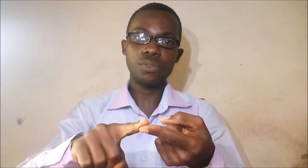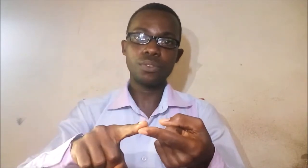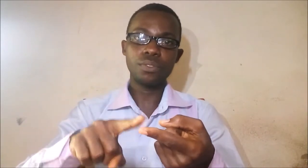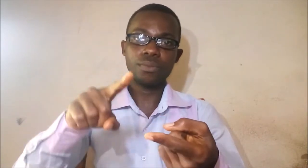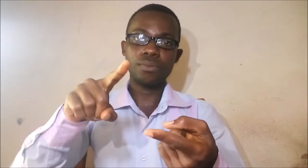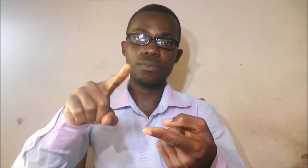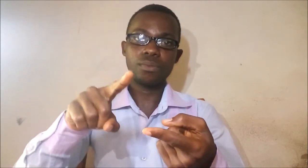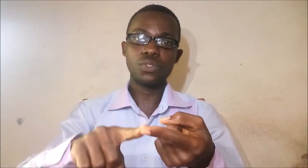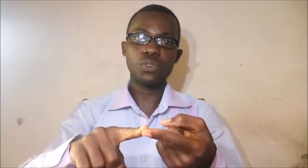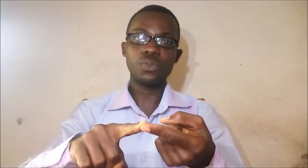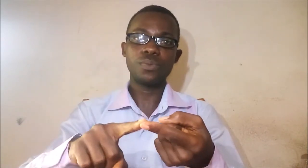TO.